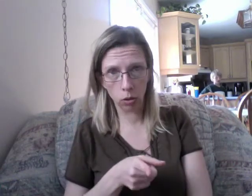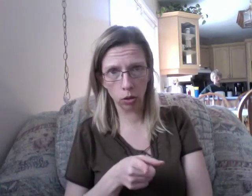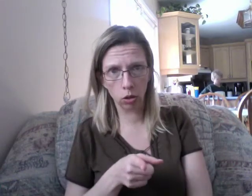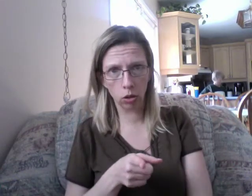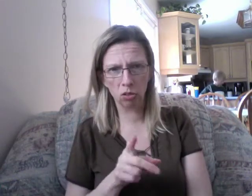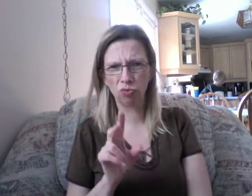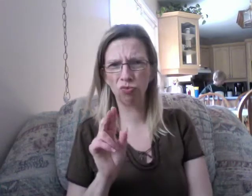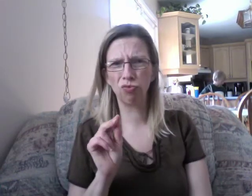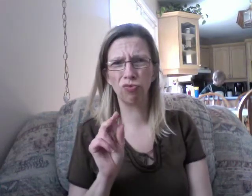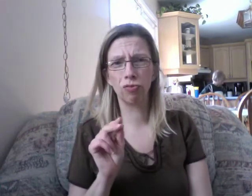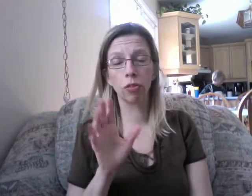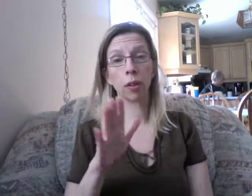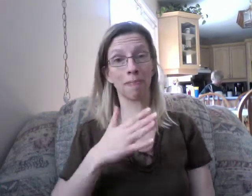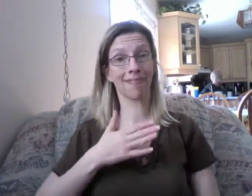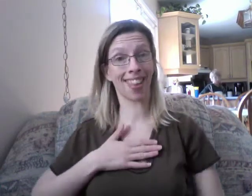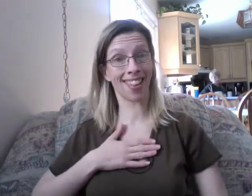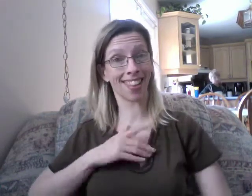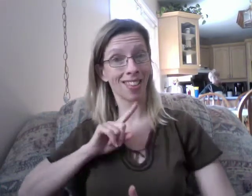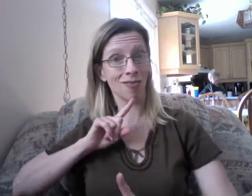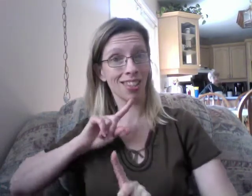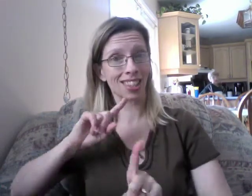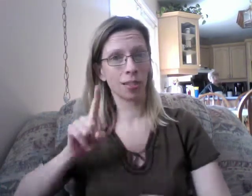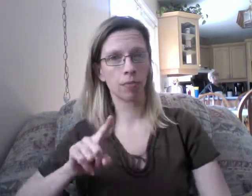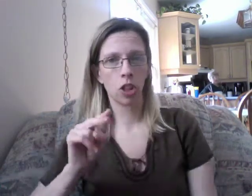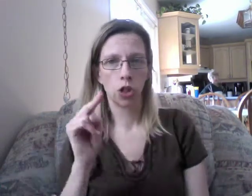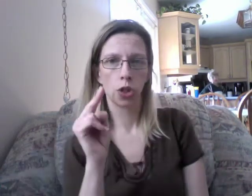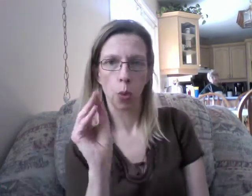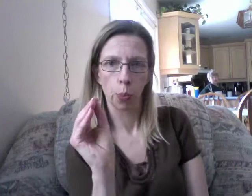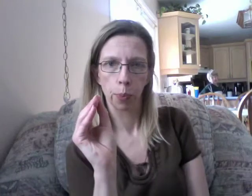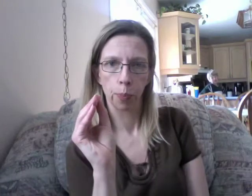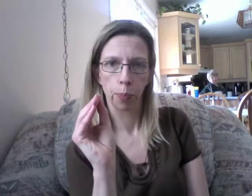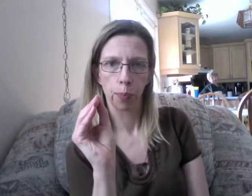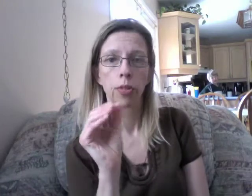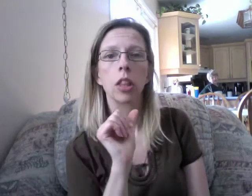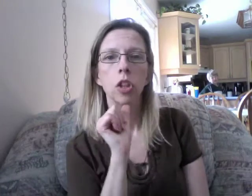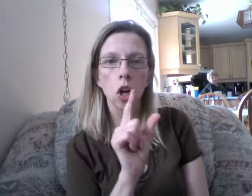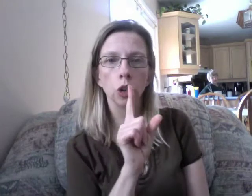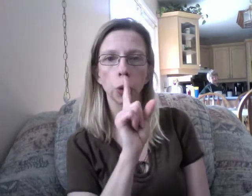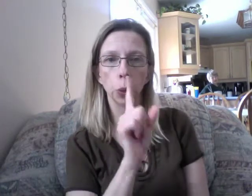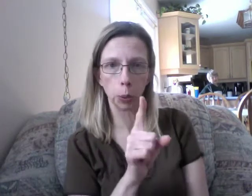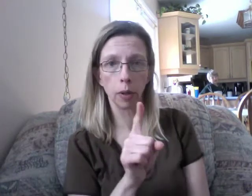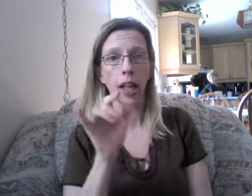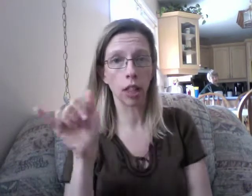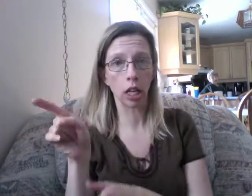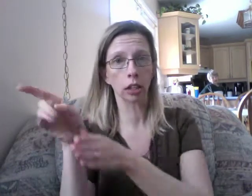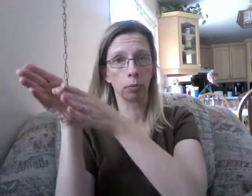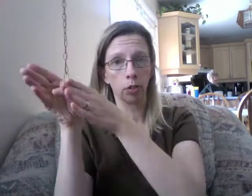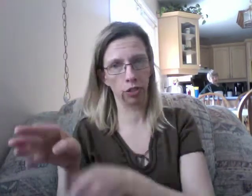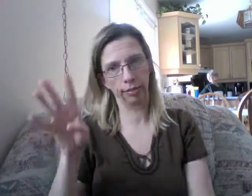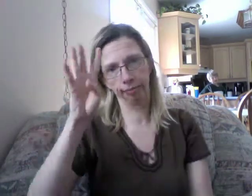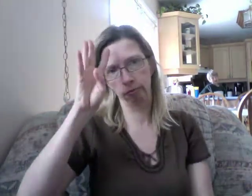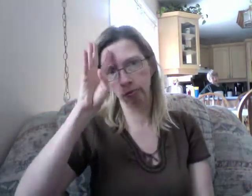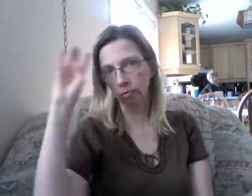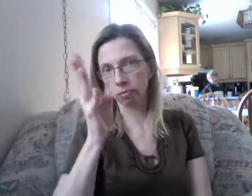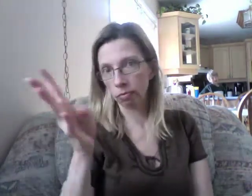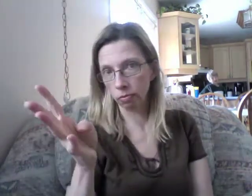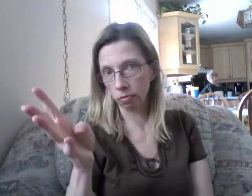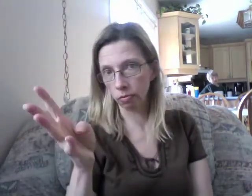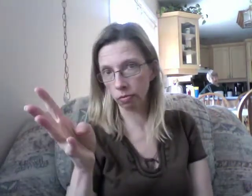normal human. You think he's crazy enough to try something? You betcha. Idiot! No, no, no, my friend. Careful,